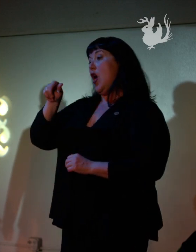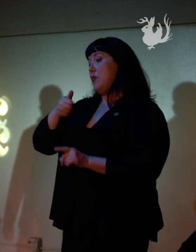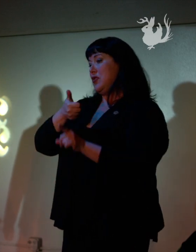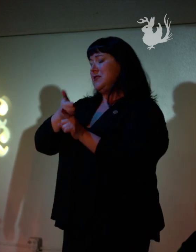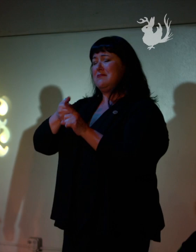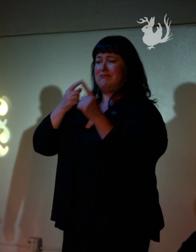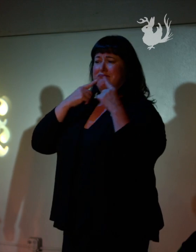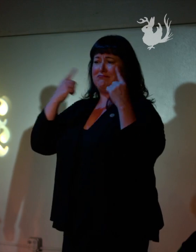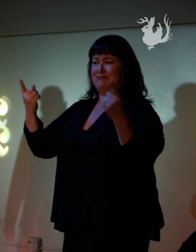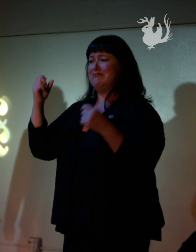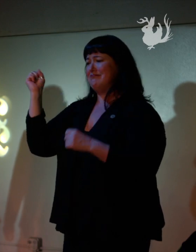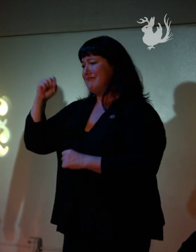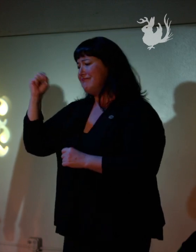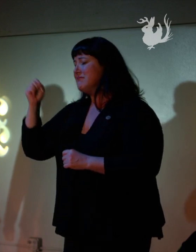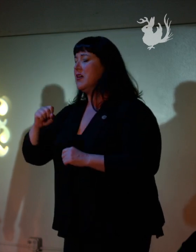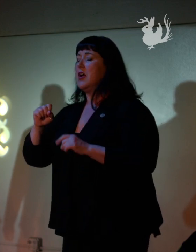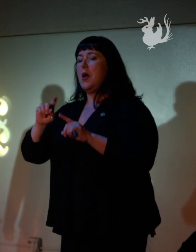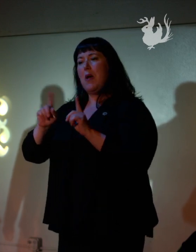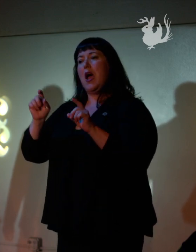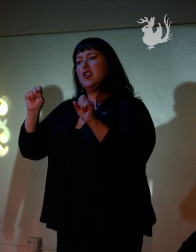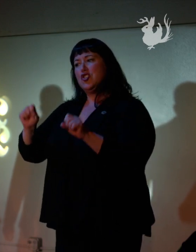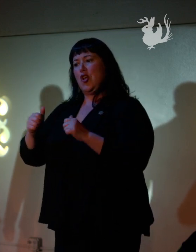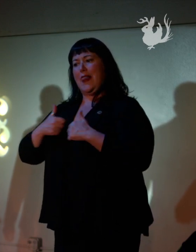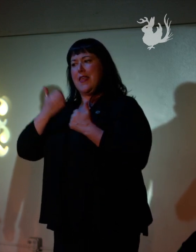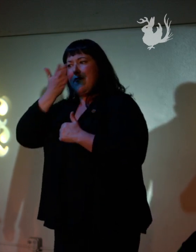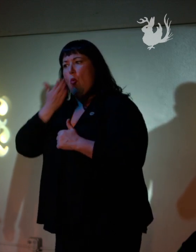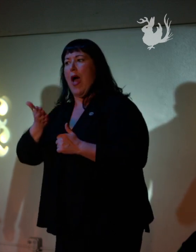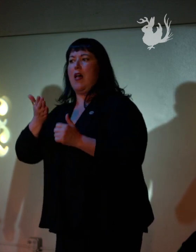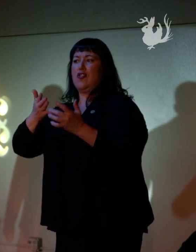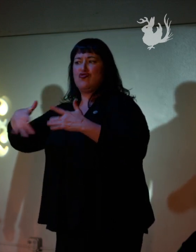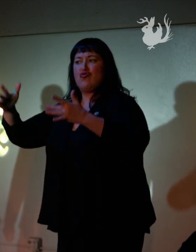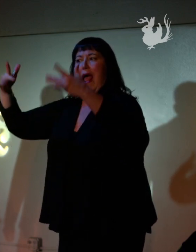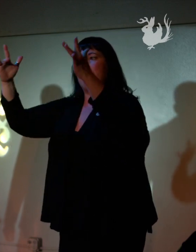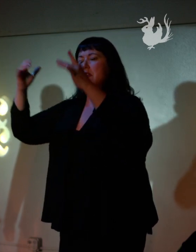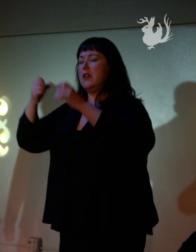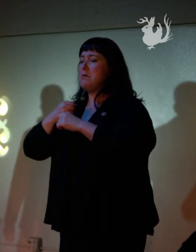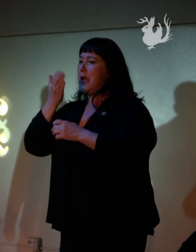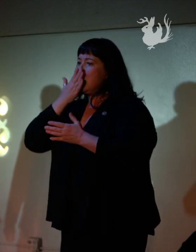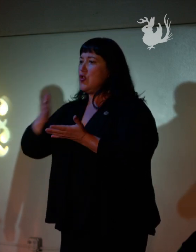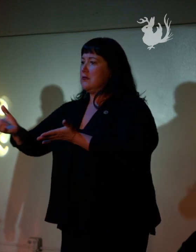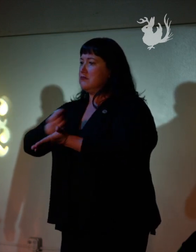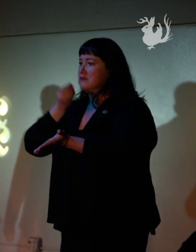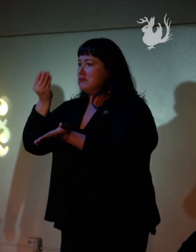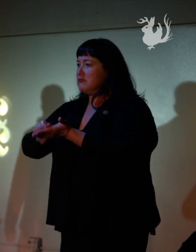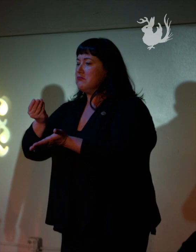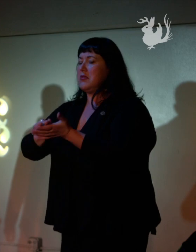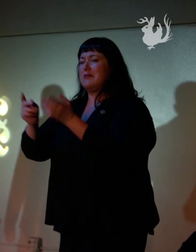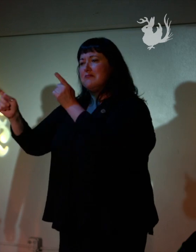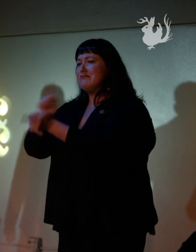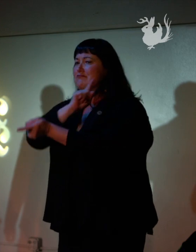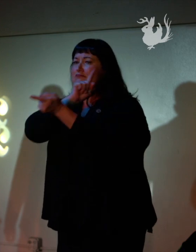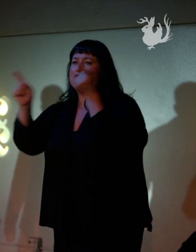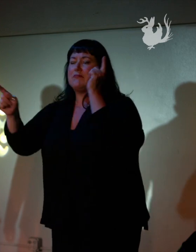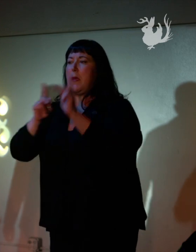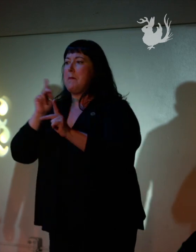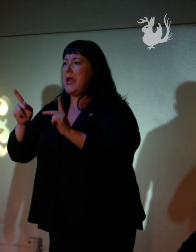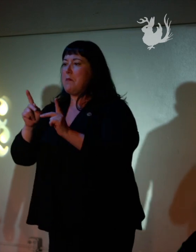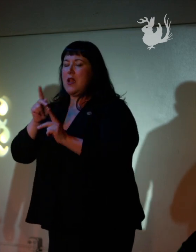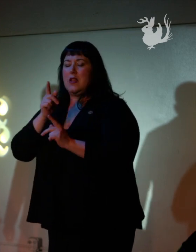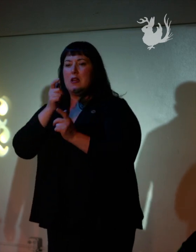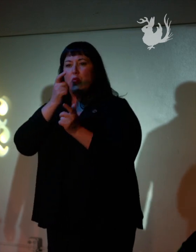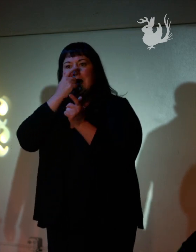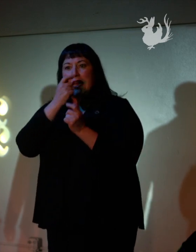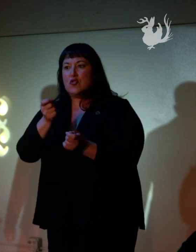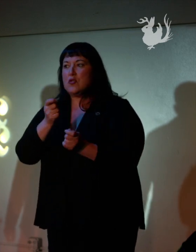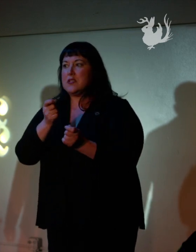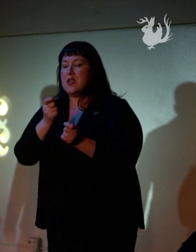celebrity because of her condition, she was able to live well, to travel, and to make a good living for meeting people who were as much interested, or who